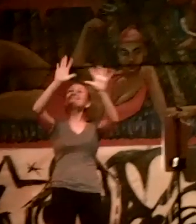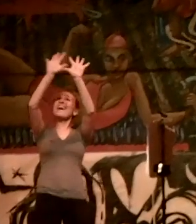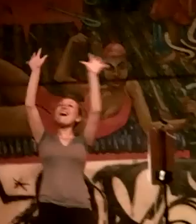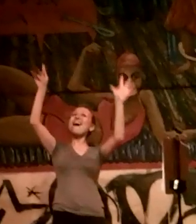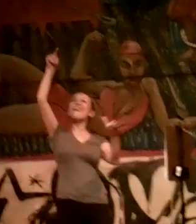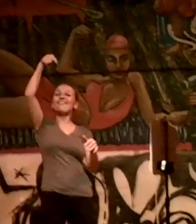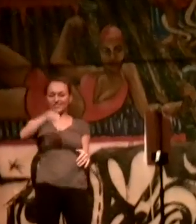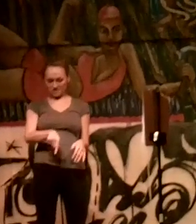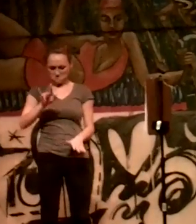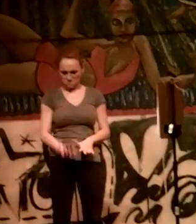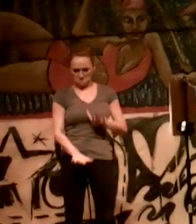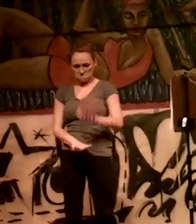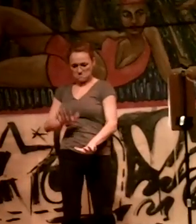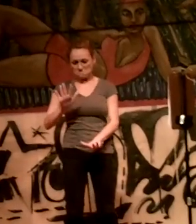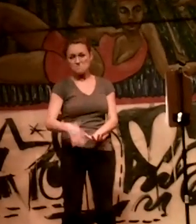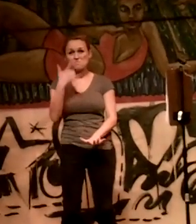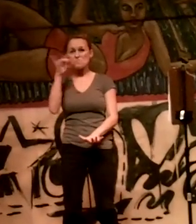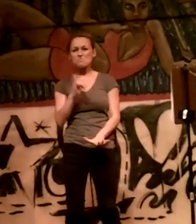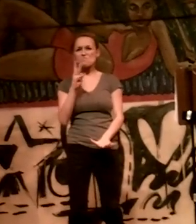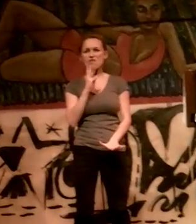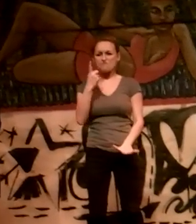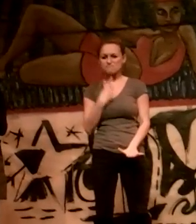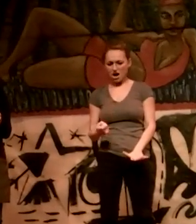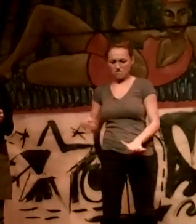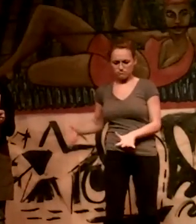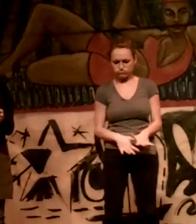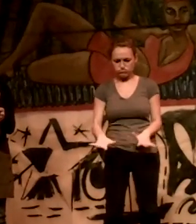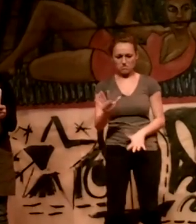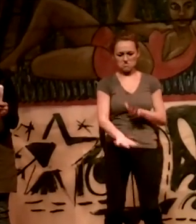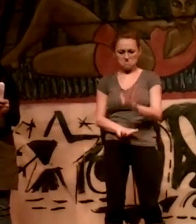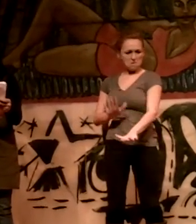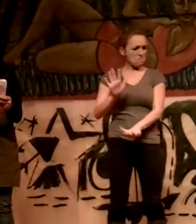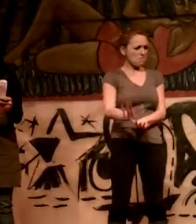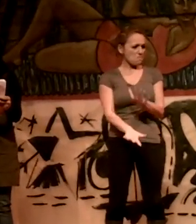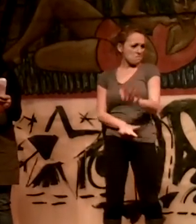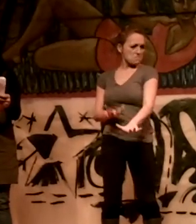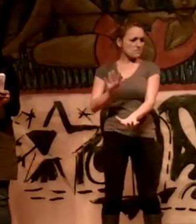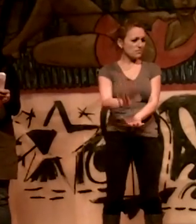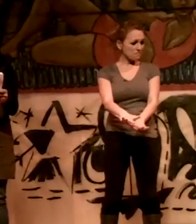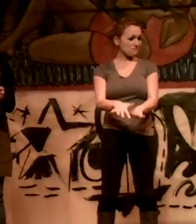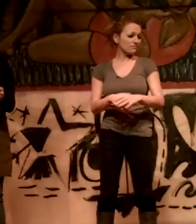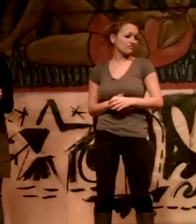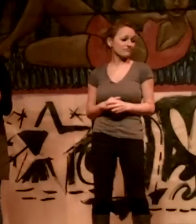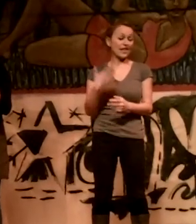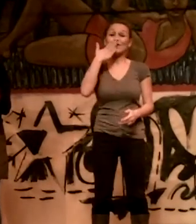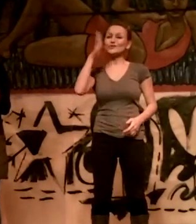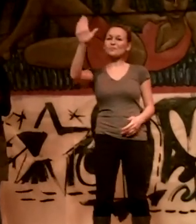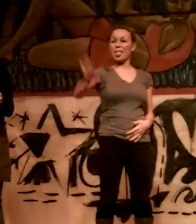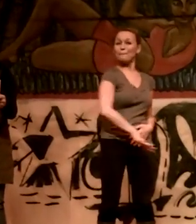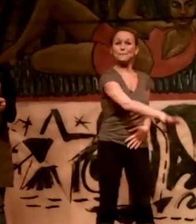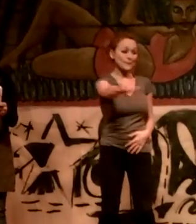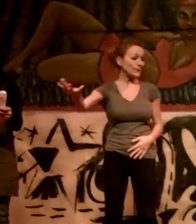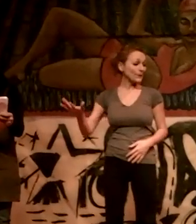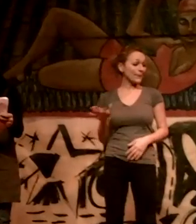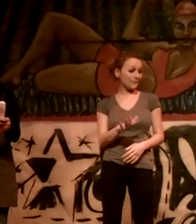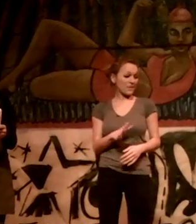the sky, while our feet walk across a bloody Jerusalem. Our chapped feet stain,